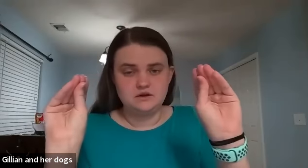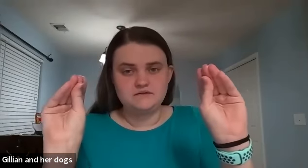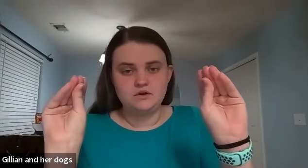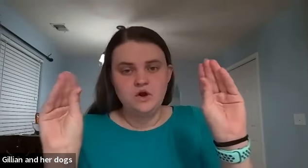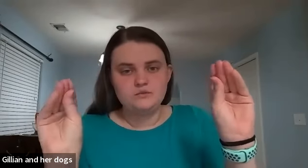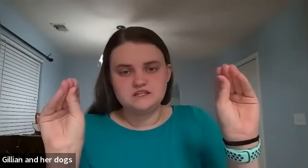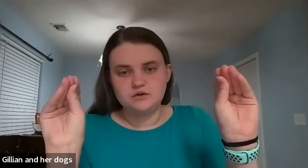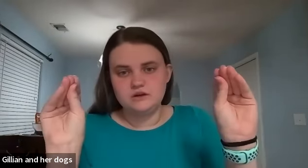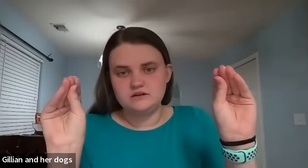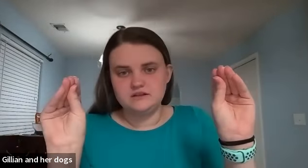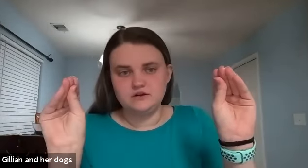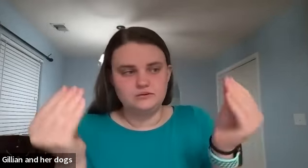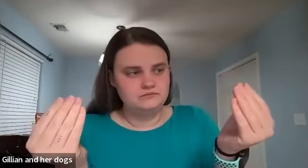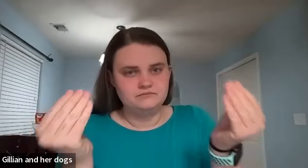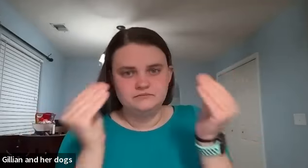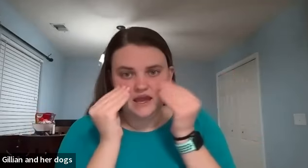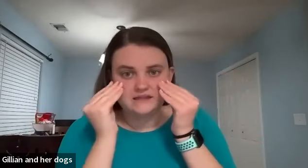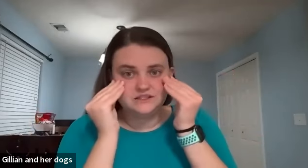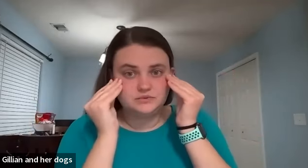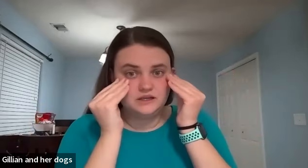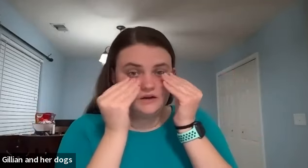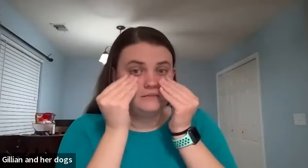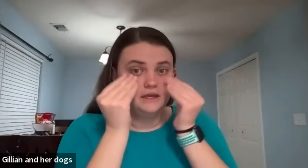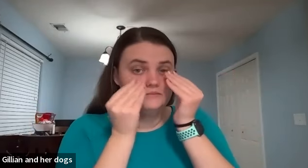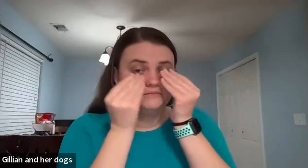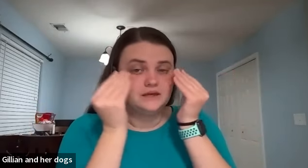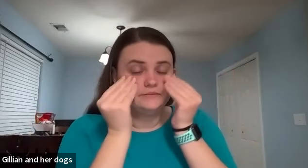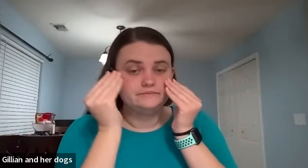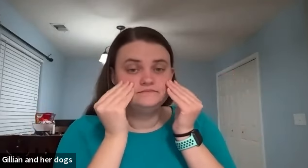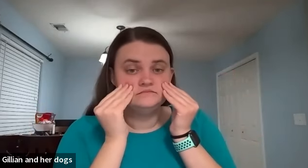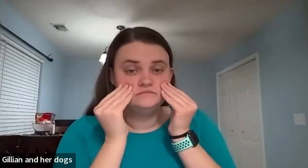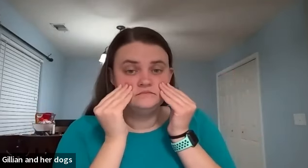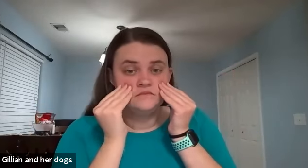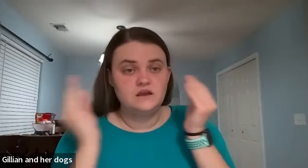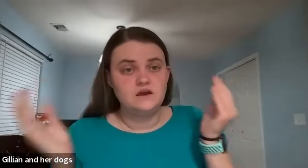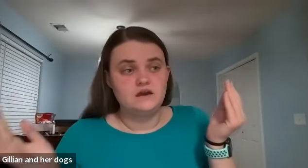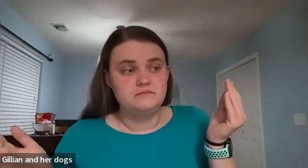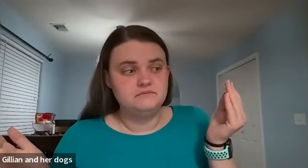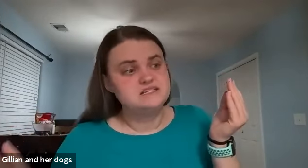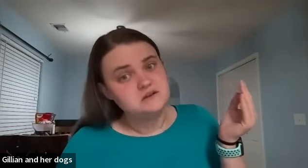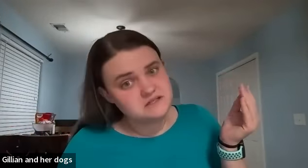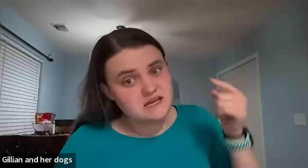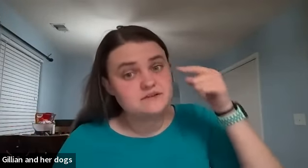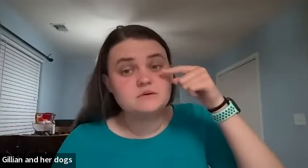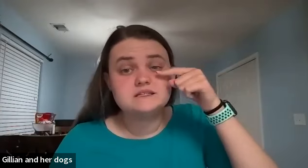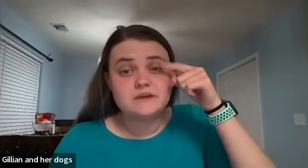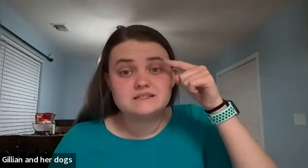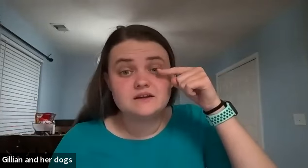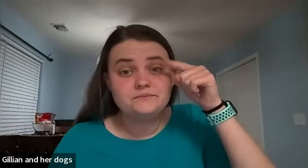like you have your almost like you're holding your little pads and you're putting on the makeup makeup um mascara does have its one it's mascara